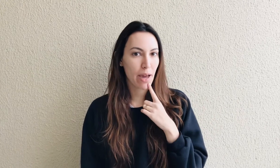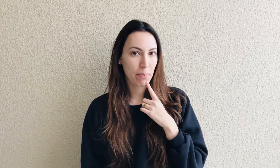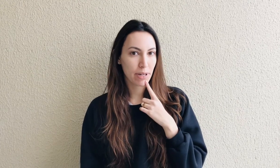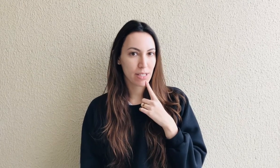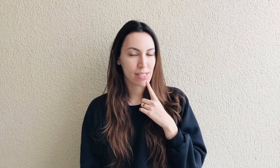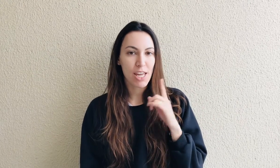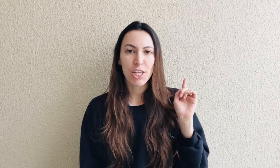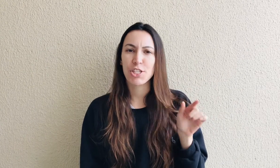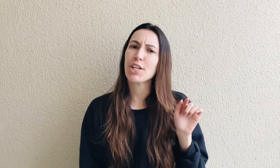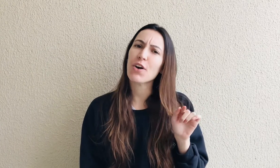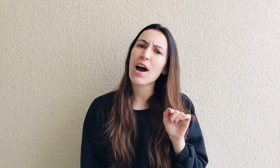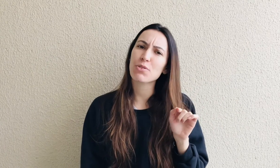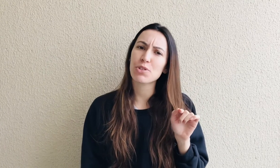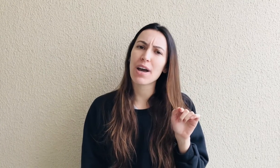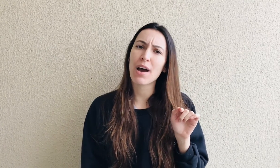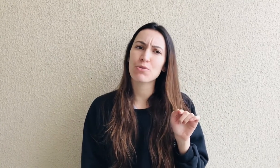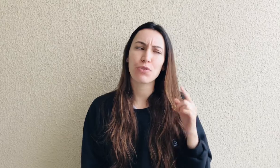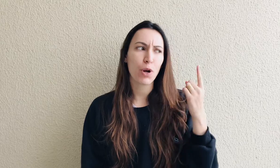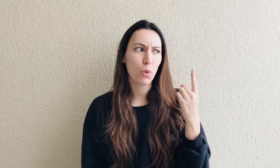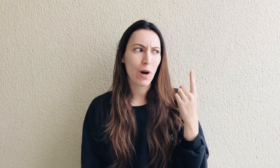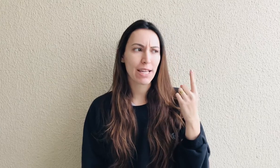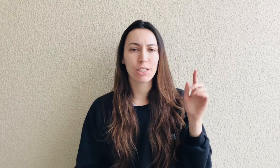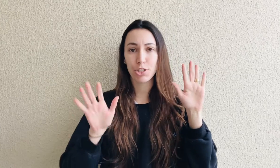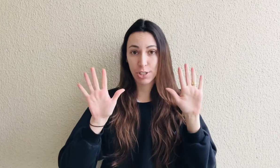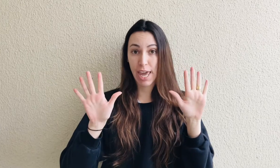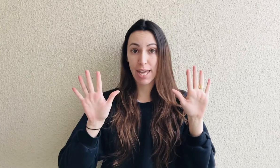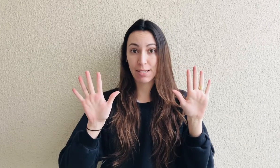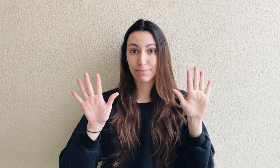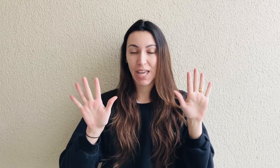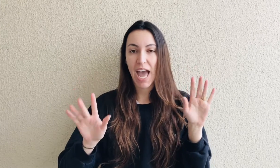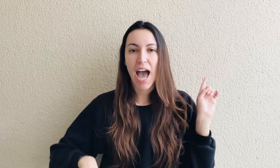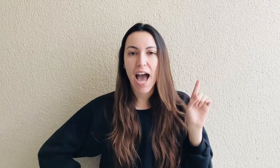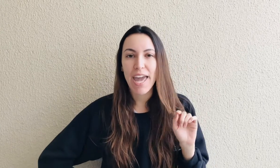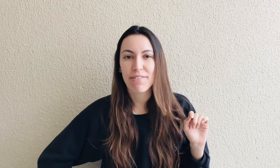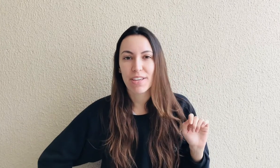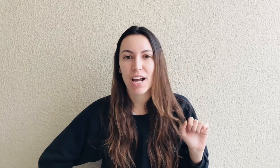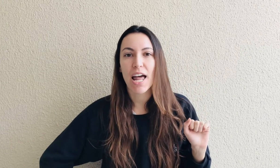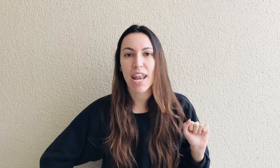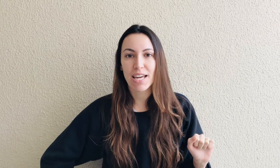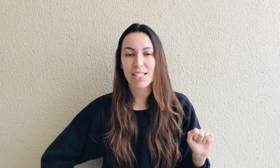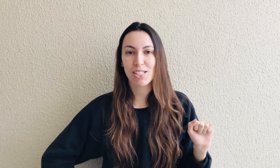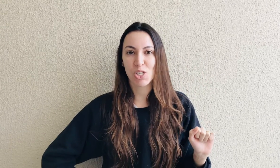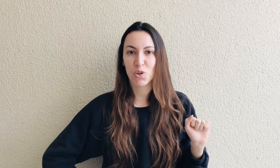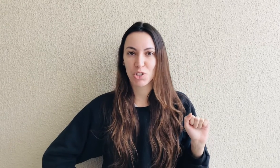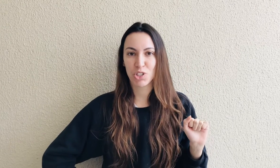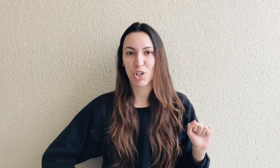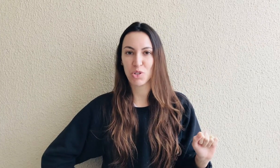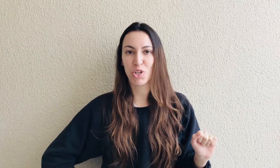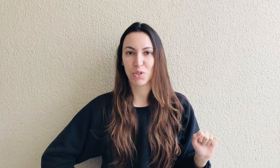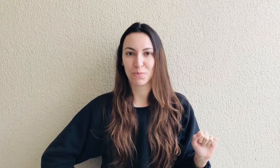numbers. Do you know how to count from 1 to 10? I have here a nice song to show to you.